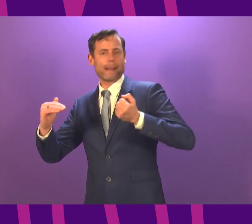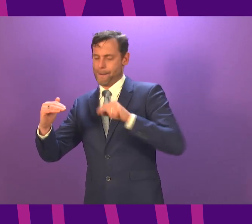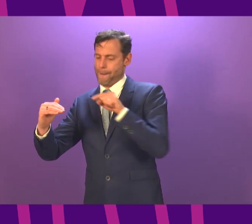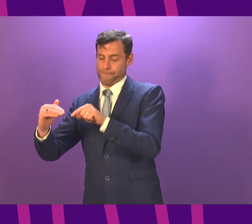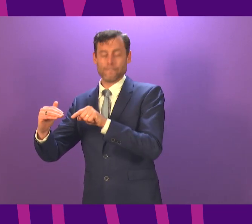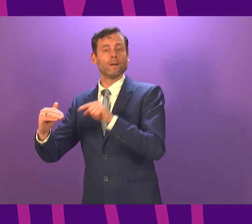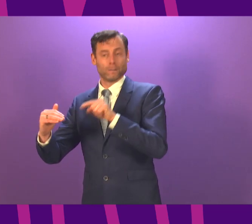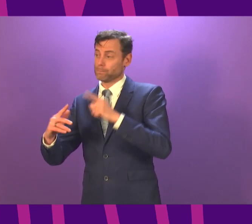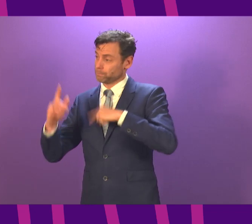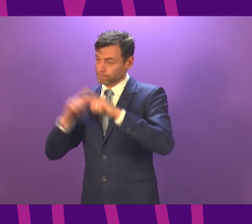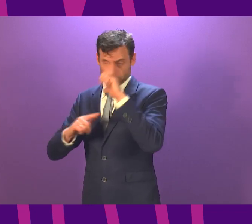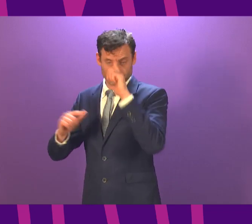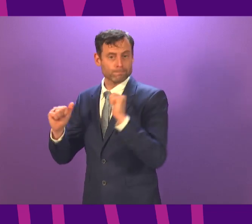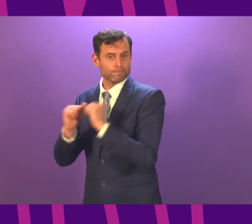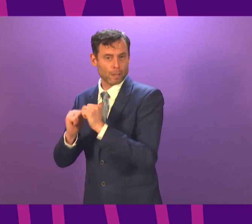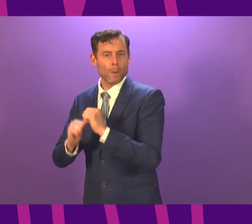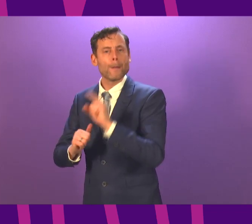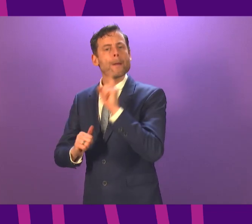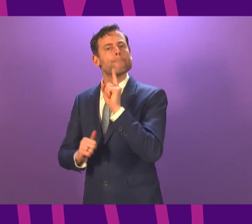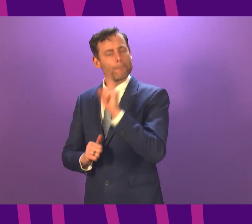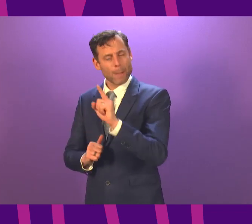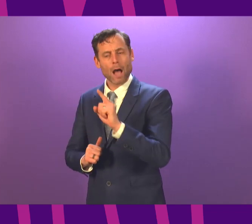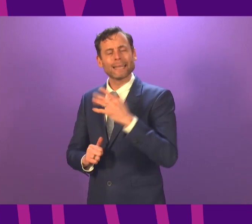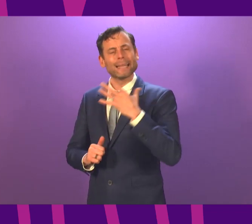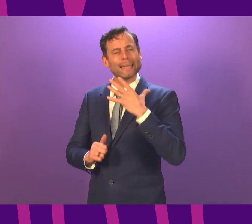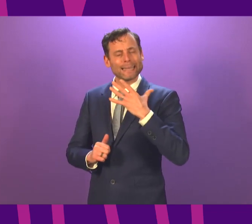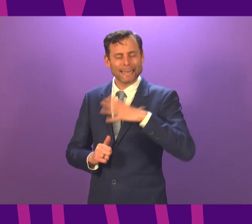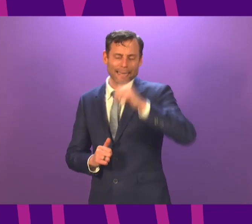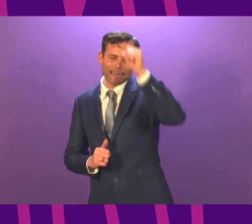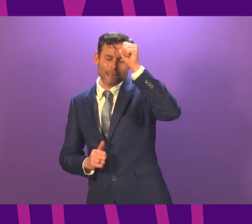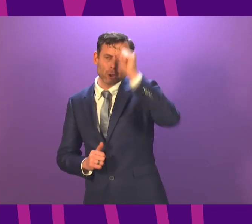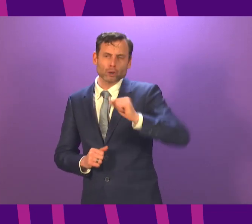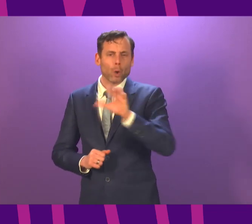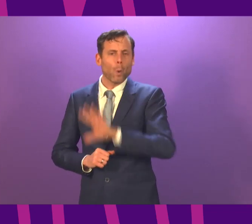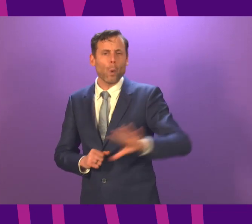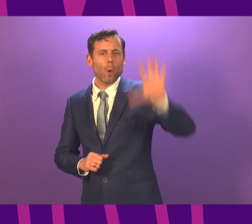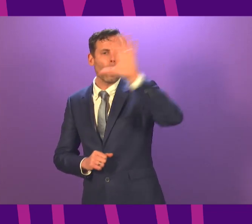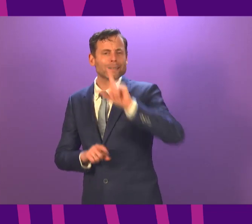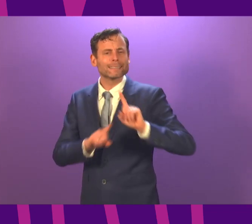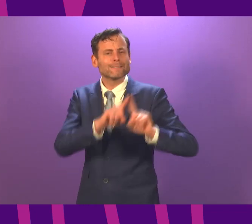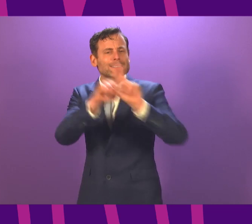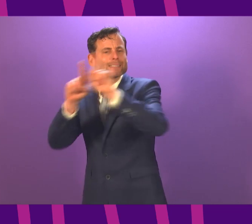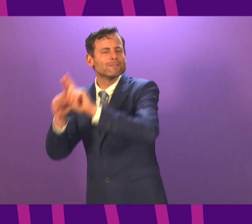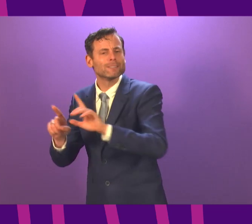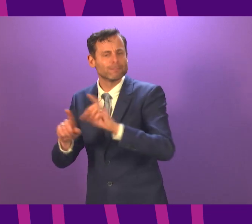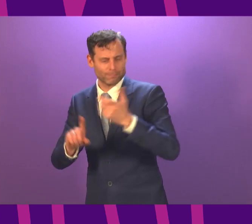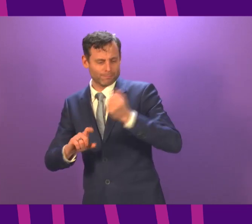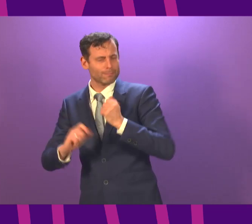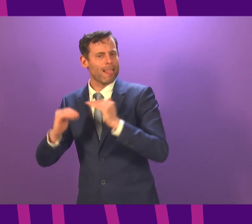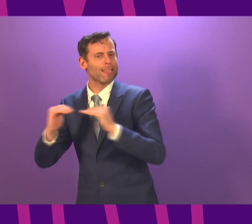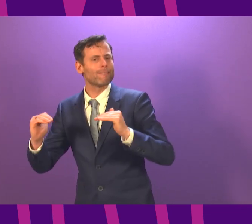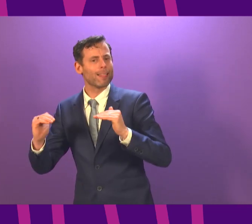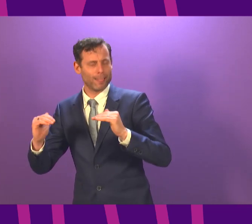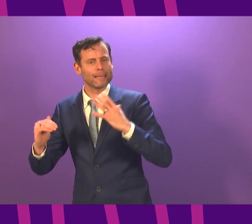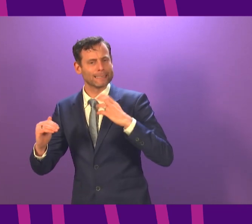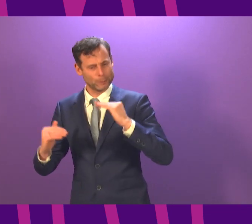sought in Scotland to have a degree of flexibility around that and that of course is administered to the Scottish Welfare Fund. We will continue to look at how